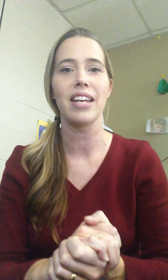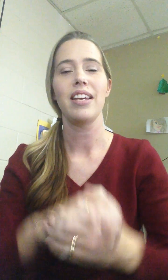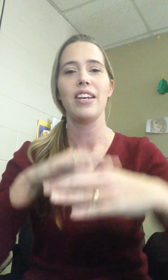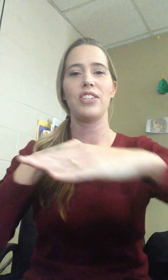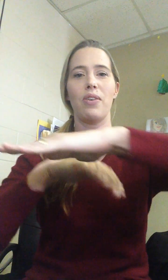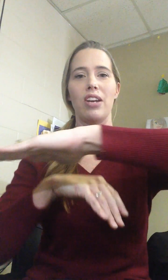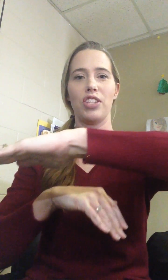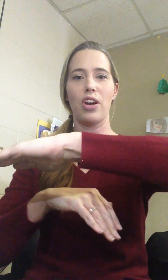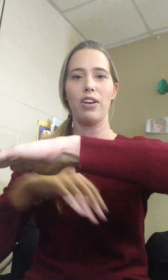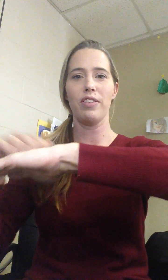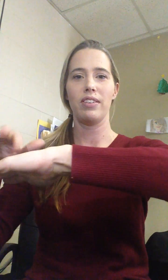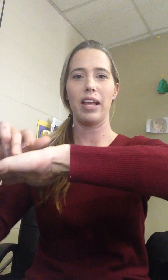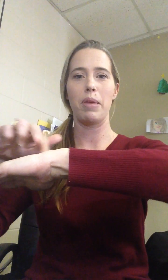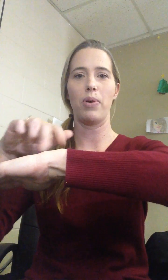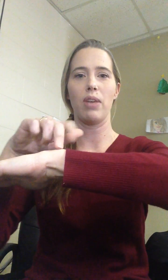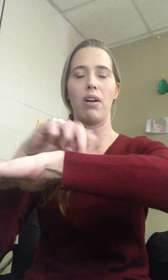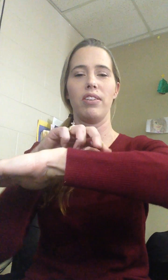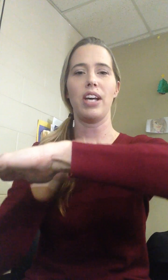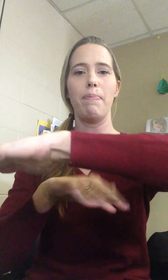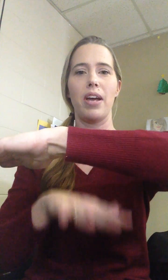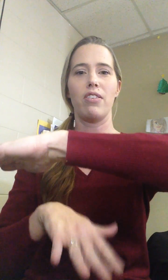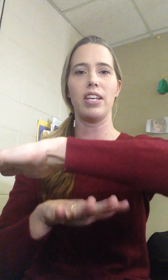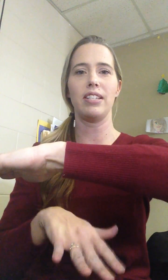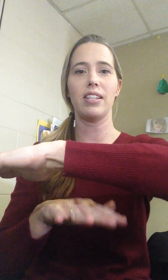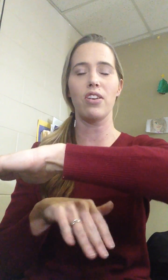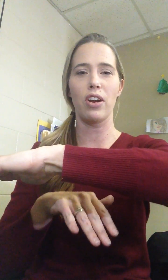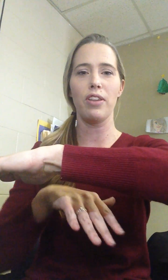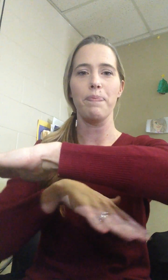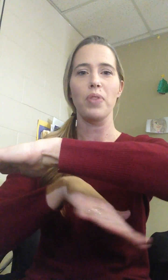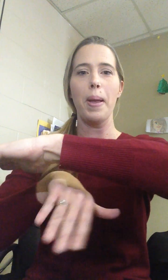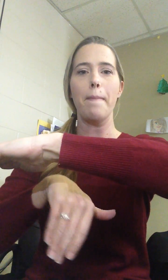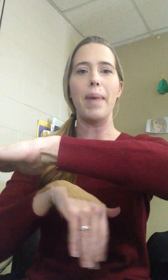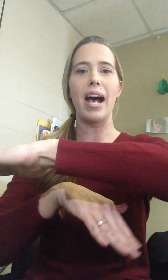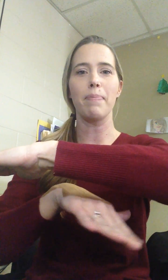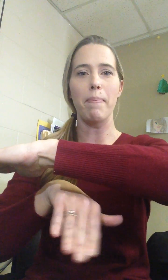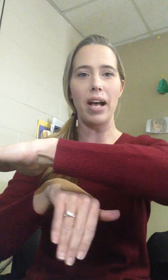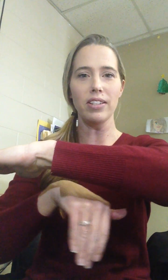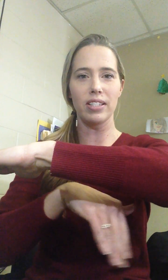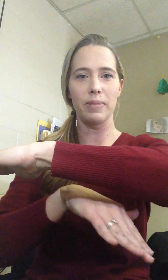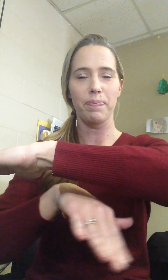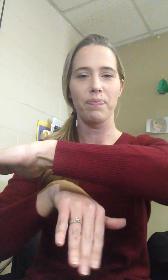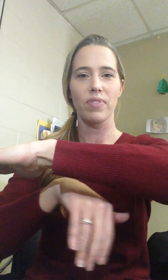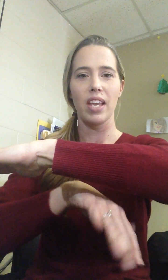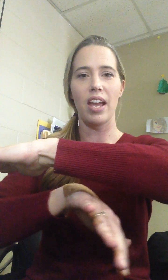so here's the earth like people can walk on top under this is under the earth magma melts and